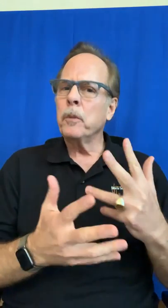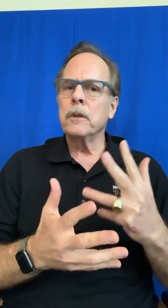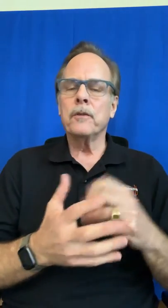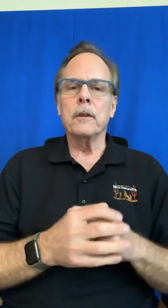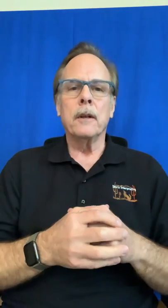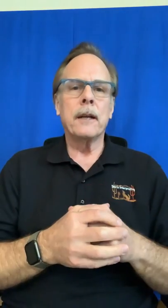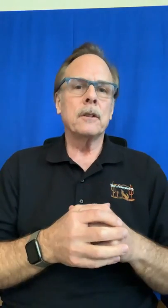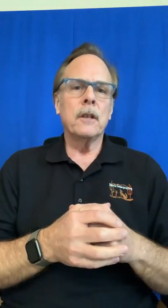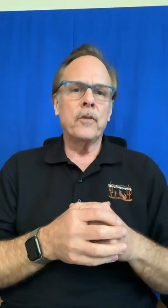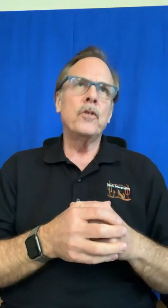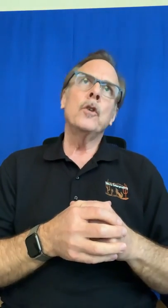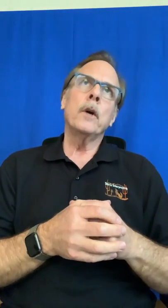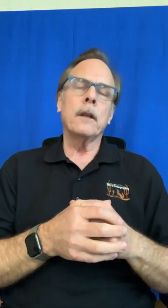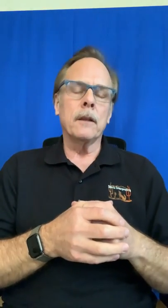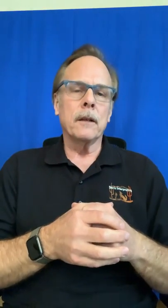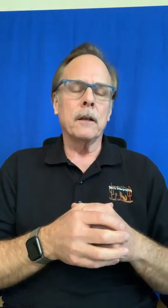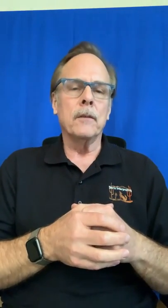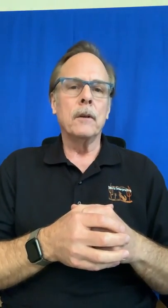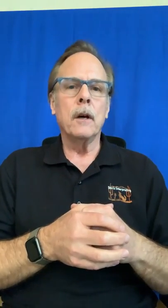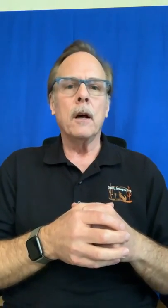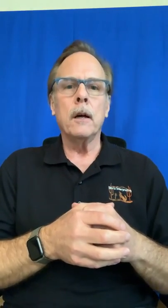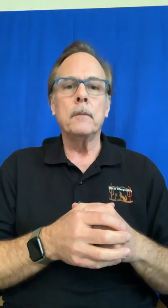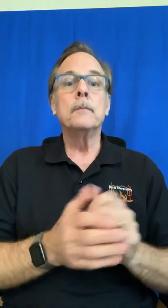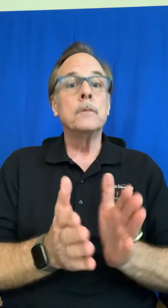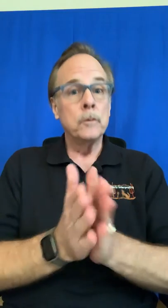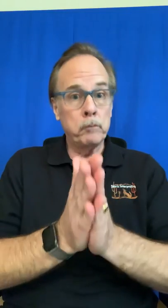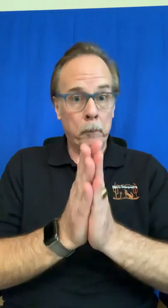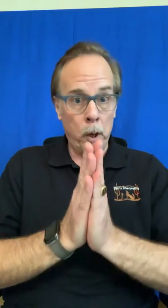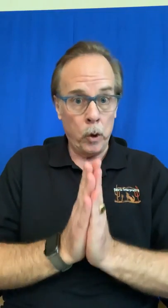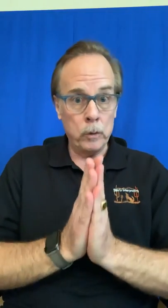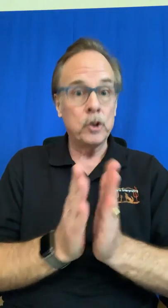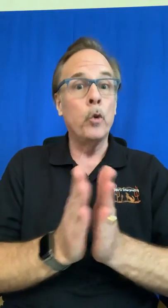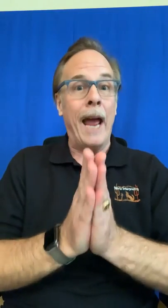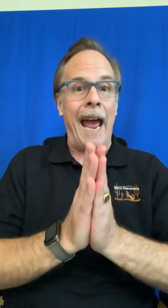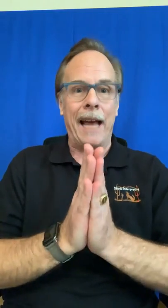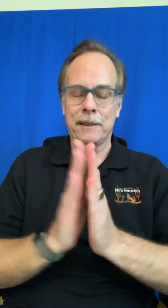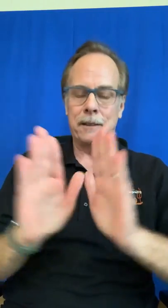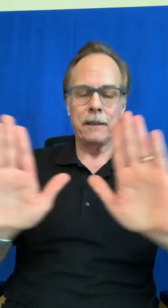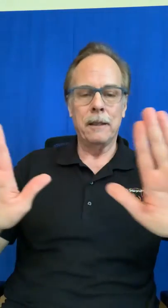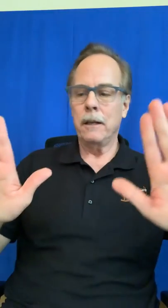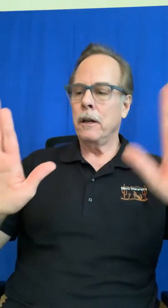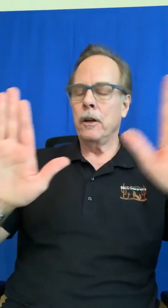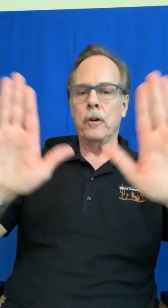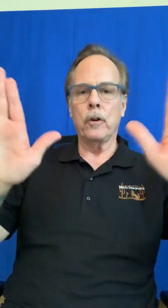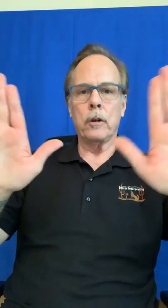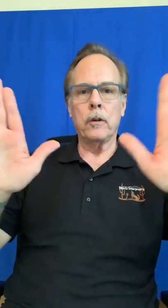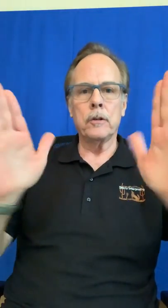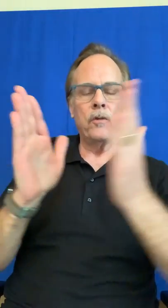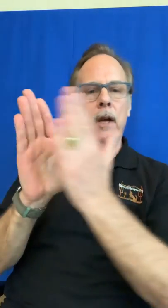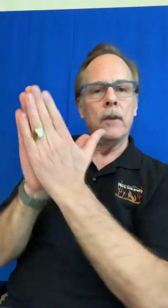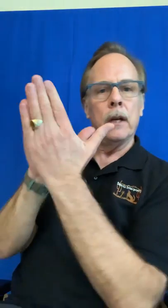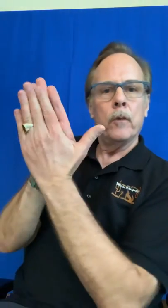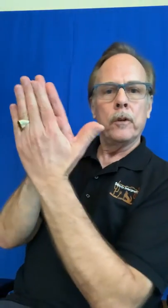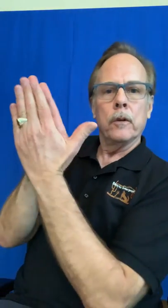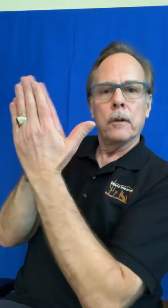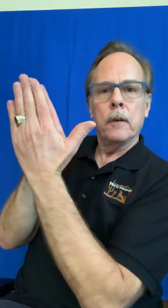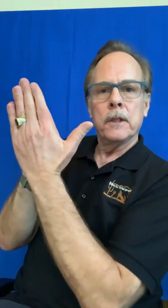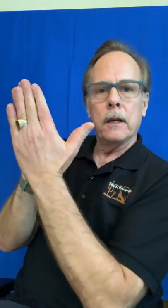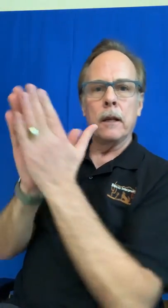different actually a few i can think of um propose to ask your closed five hand with your thumbs out like